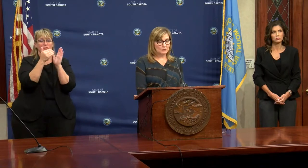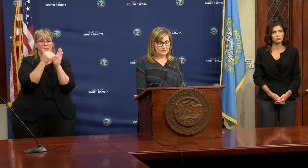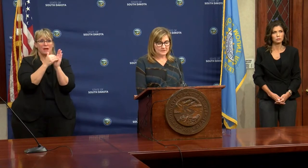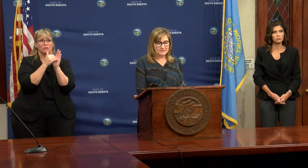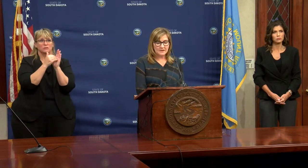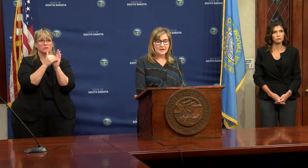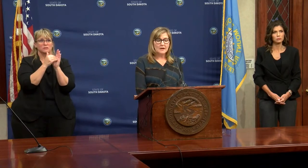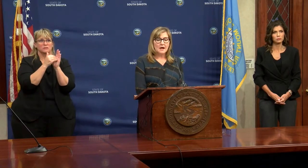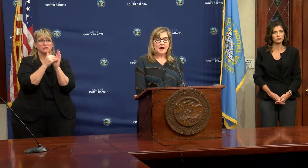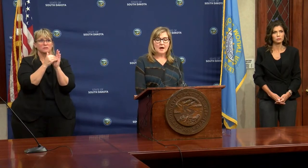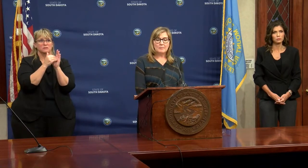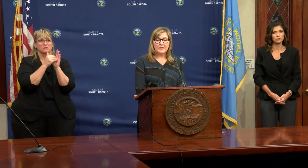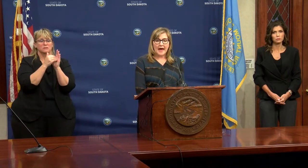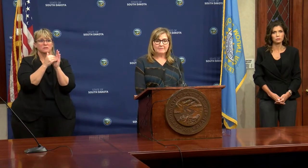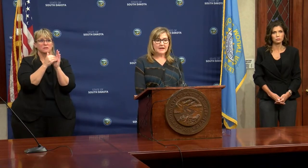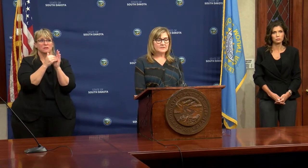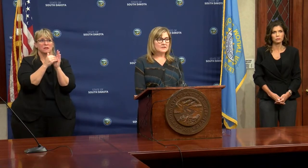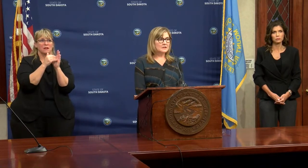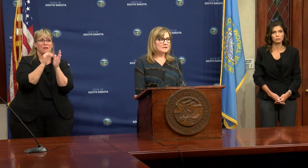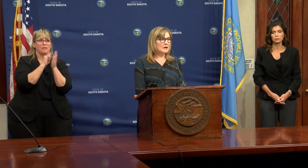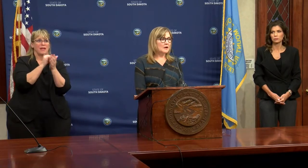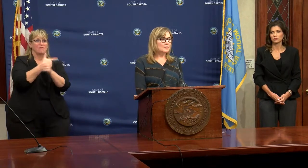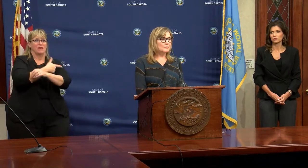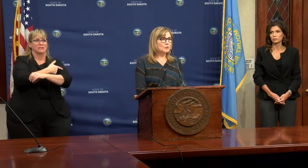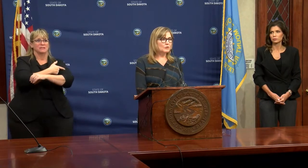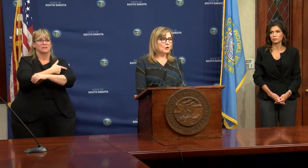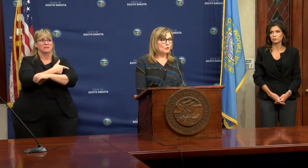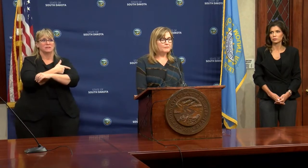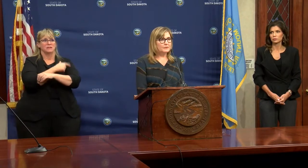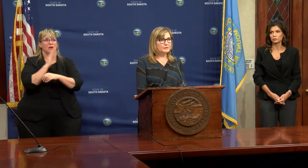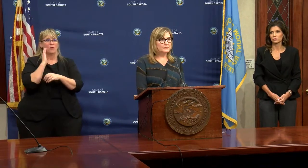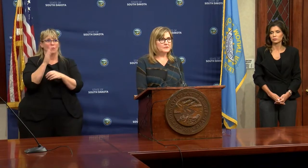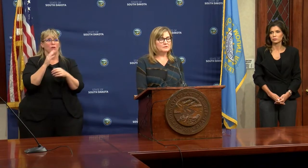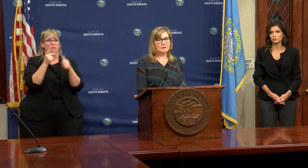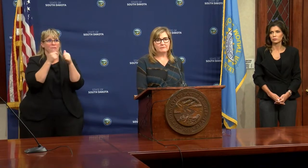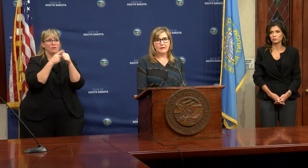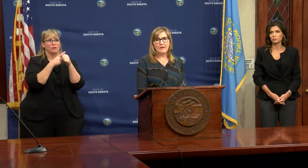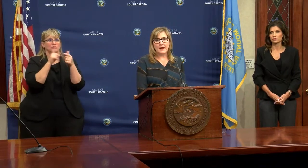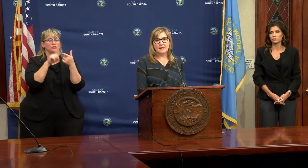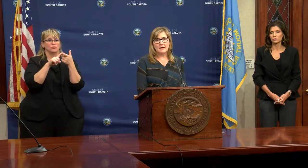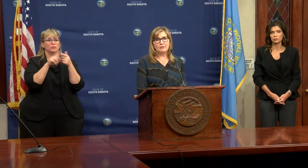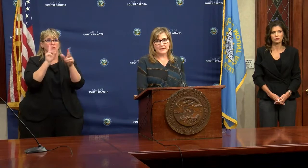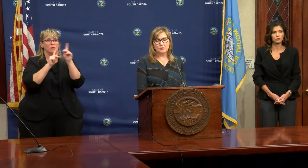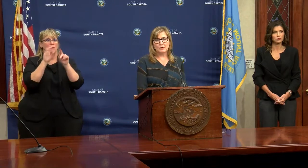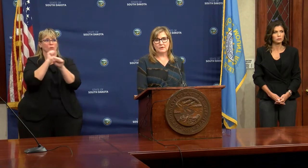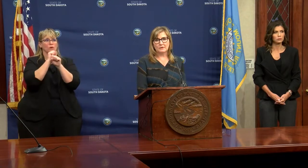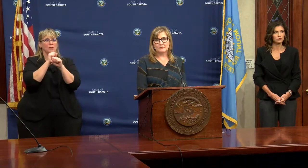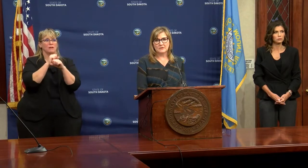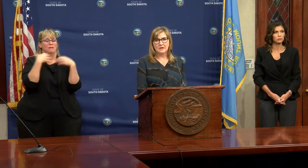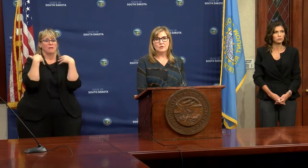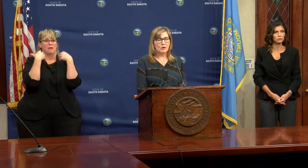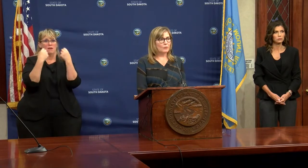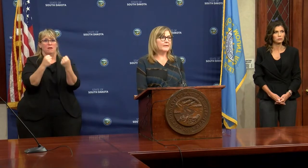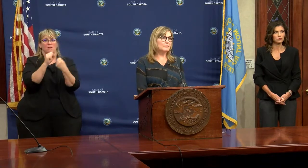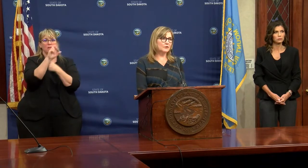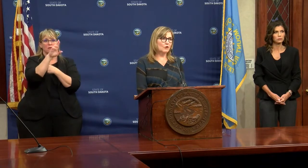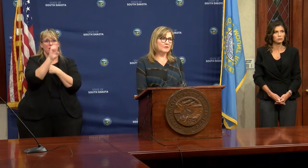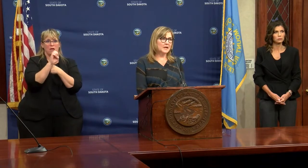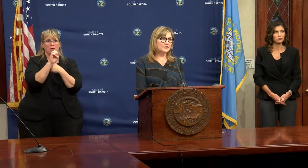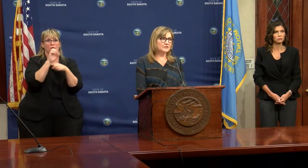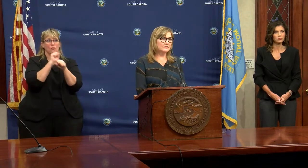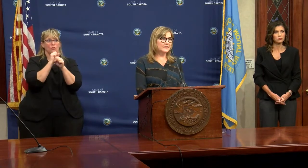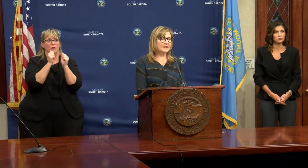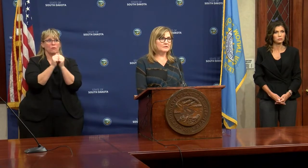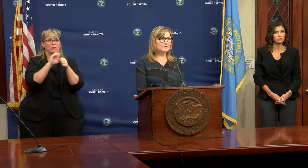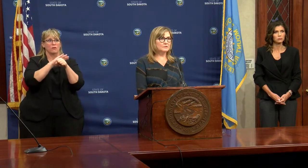doses. That vaccine will go first to our frontline healthcare workers who are working with